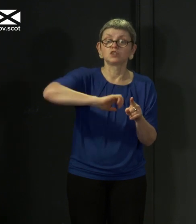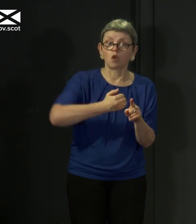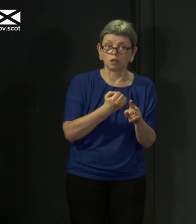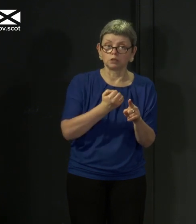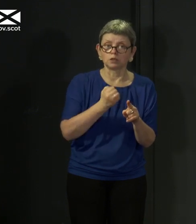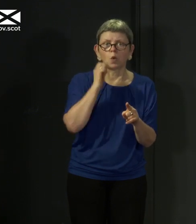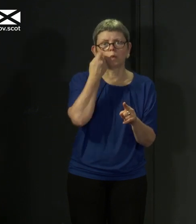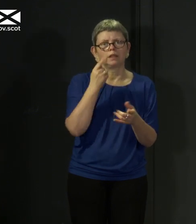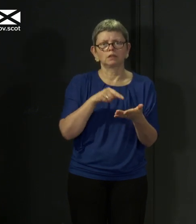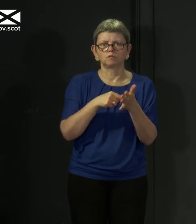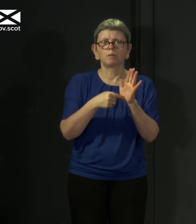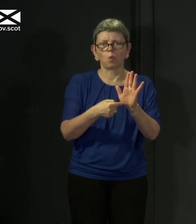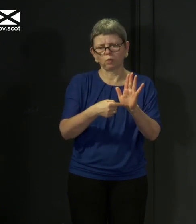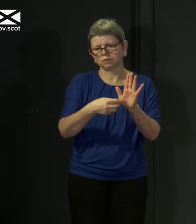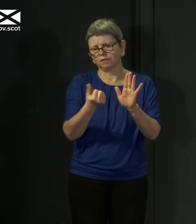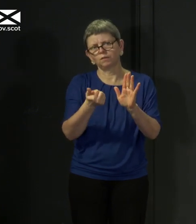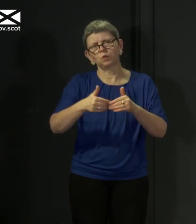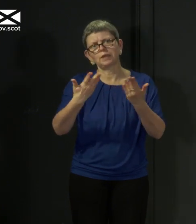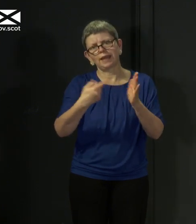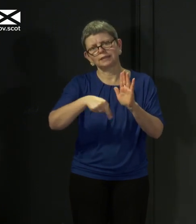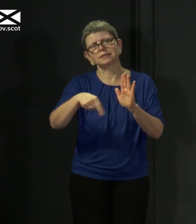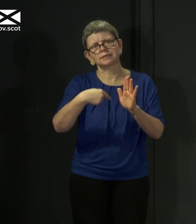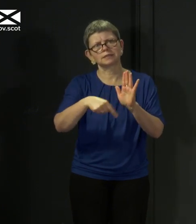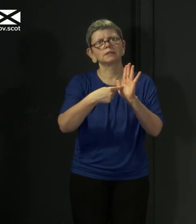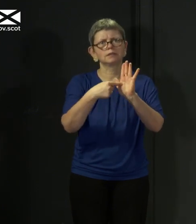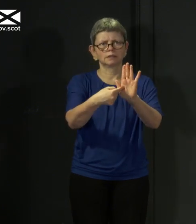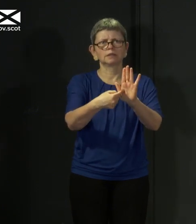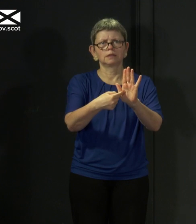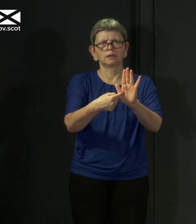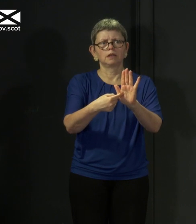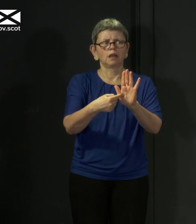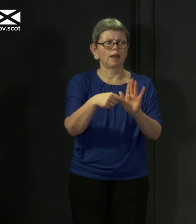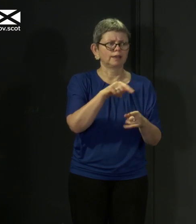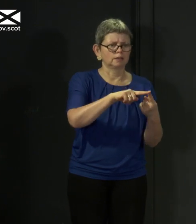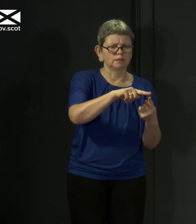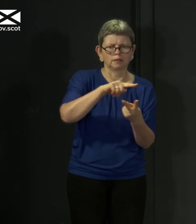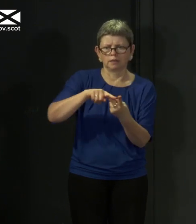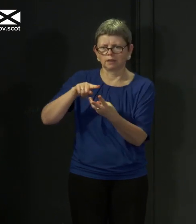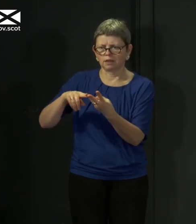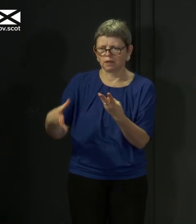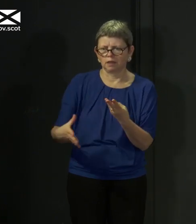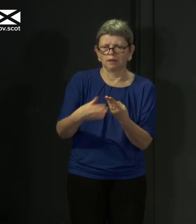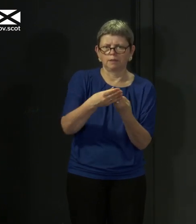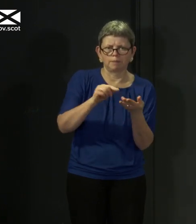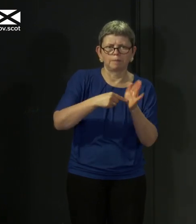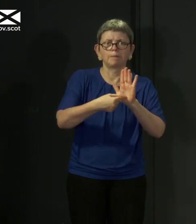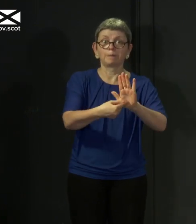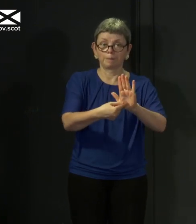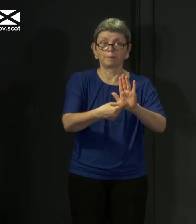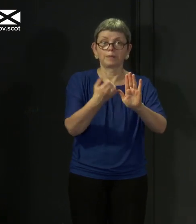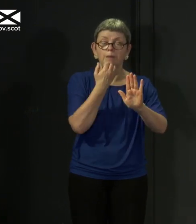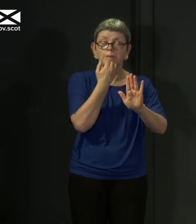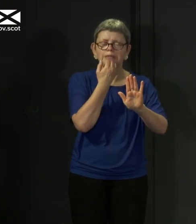look to report over the next few days, which will take account of all of the different routes into testing that exist.